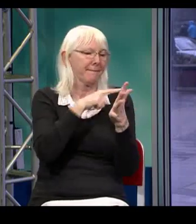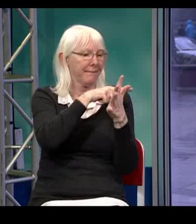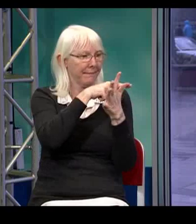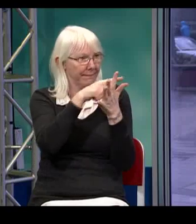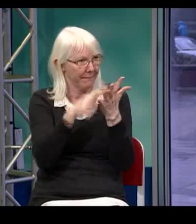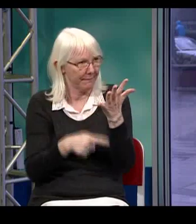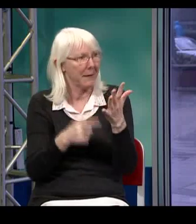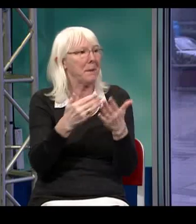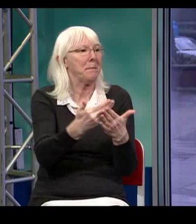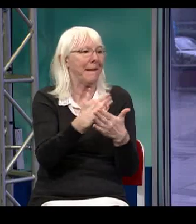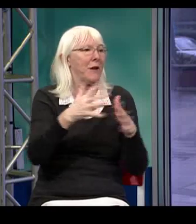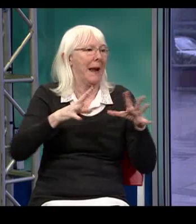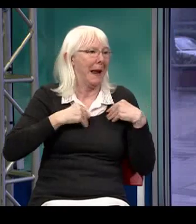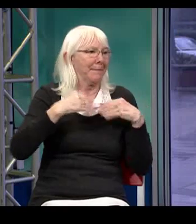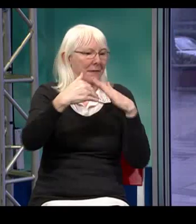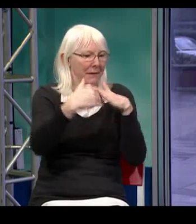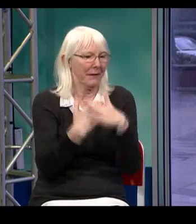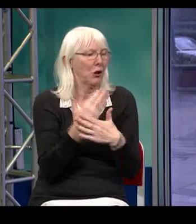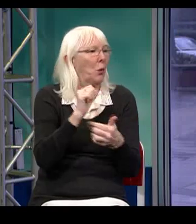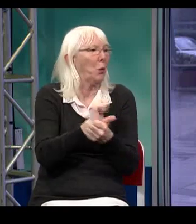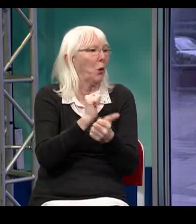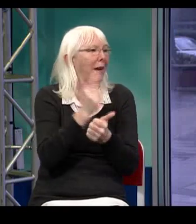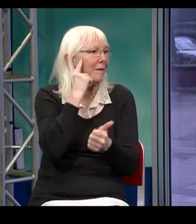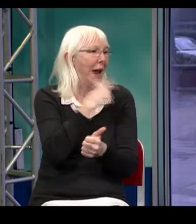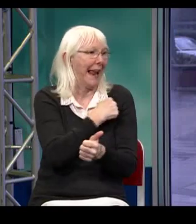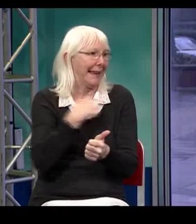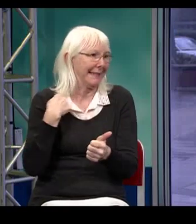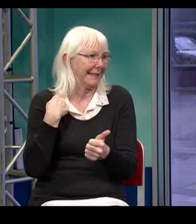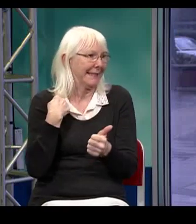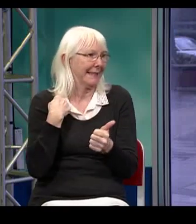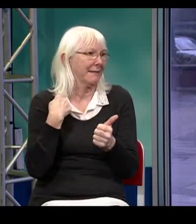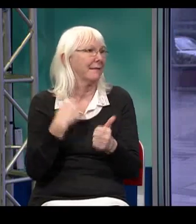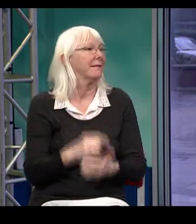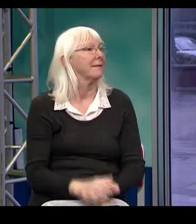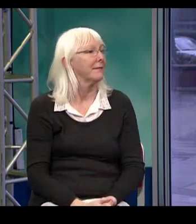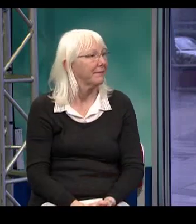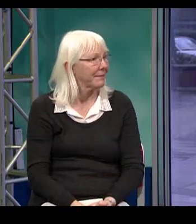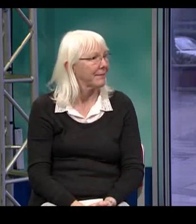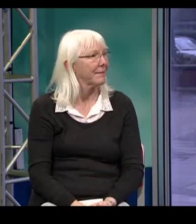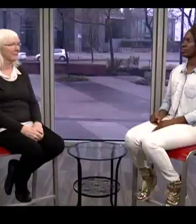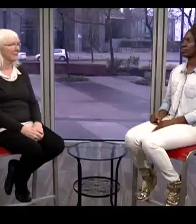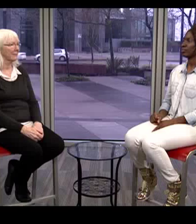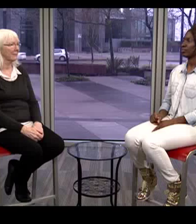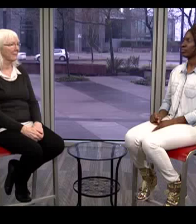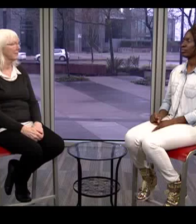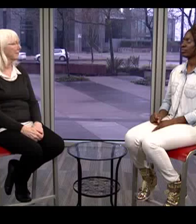They must have that membership as well, which means they have a professional membership with the organization.